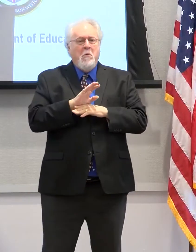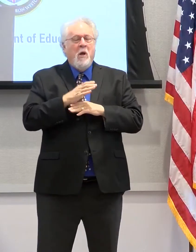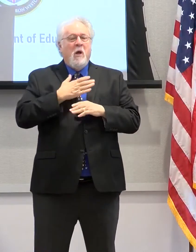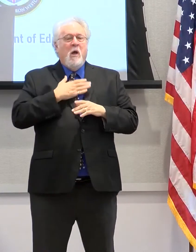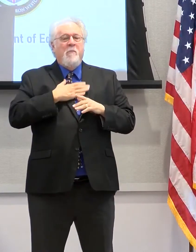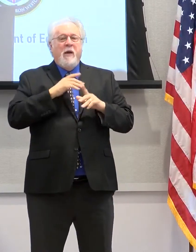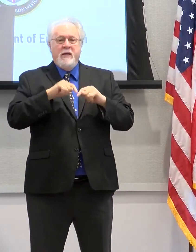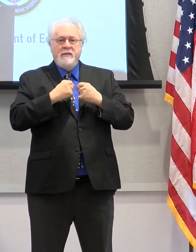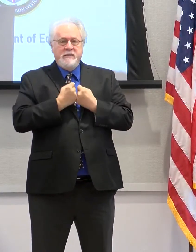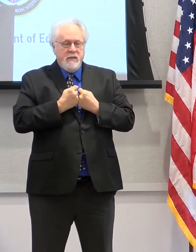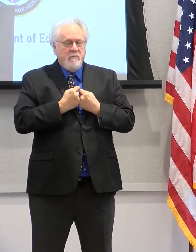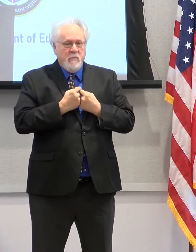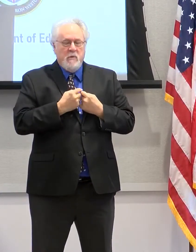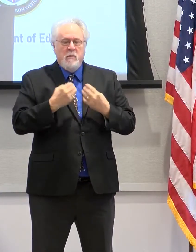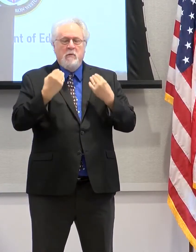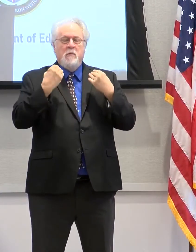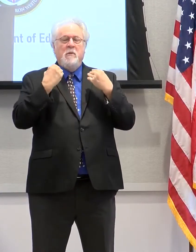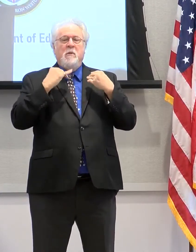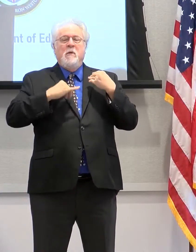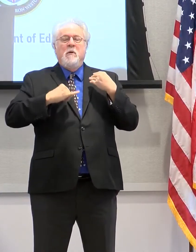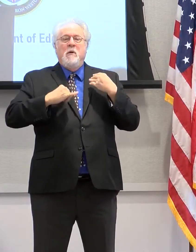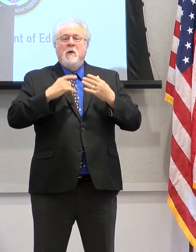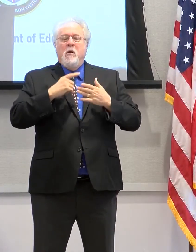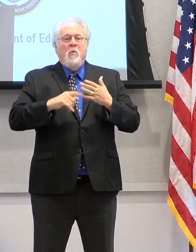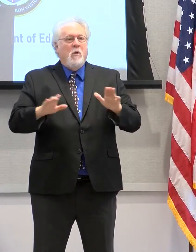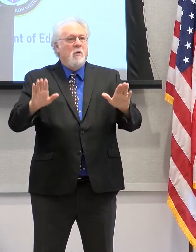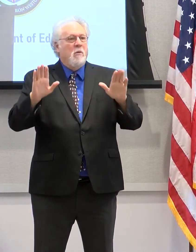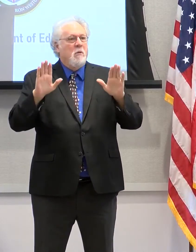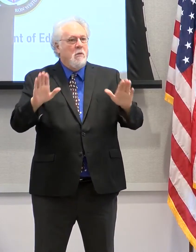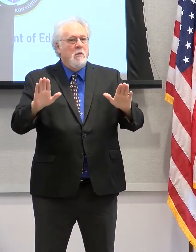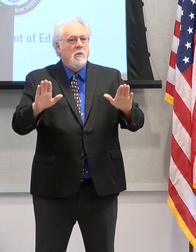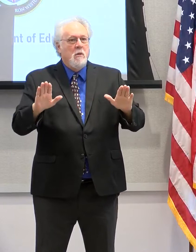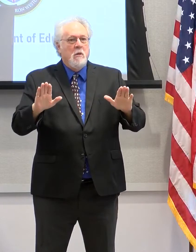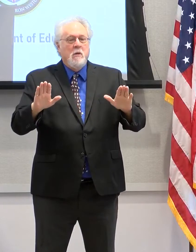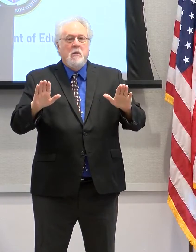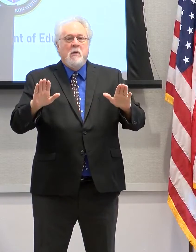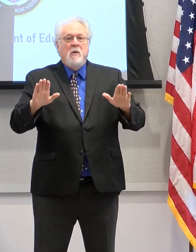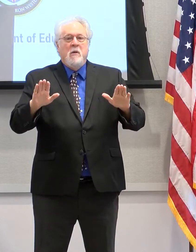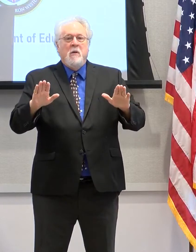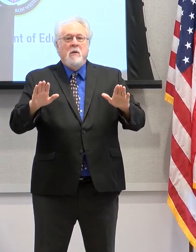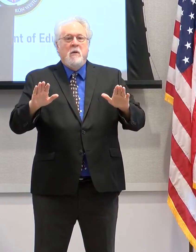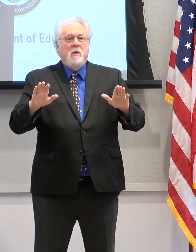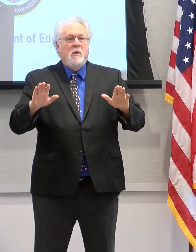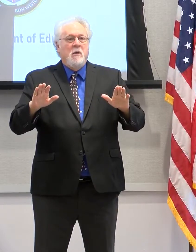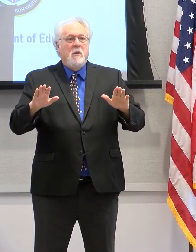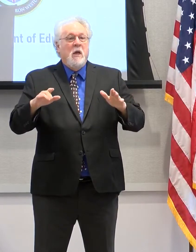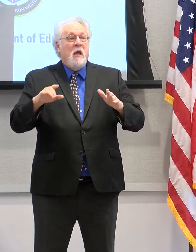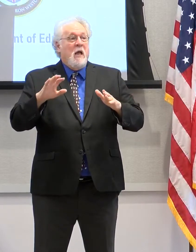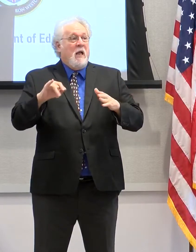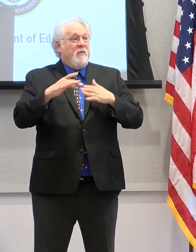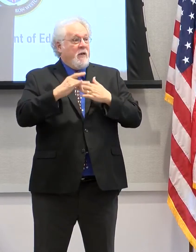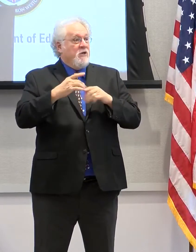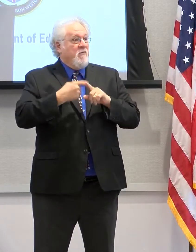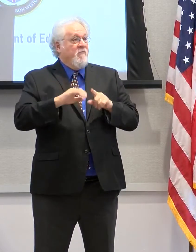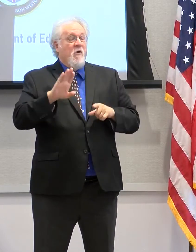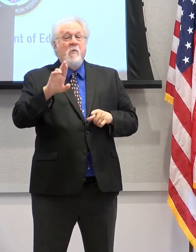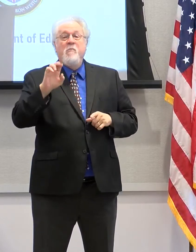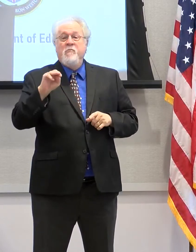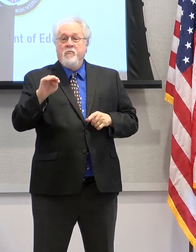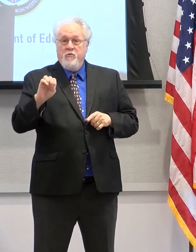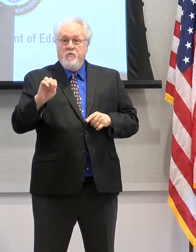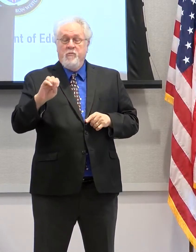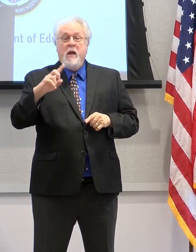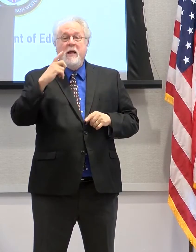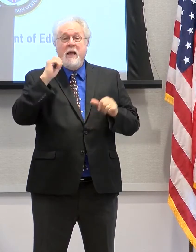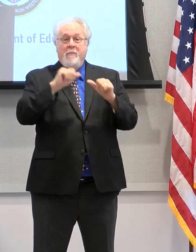team really got me up to speed on the magnificent thing that led by the leadership of Mayor Broome, by the capital area of